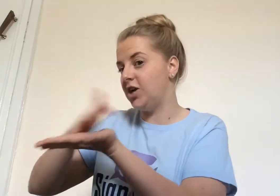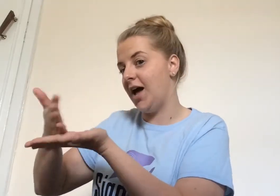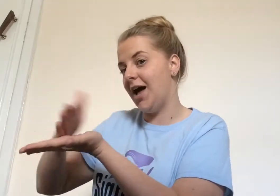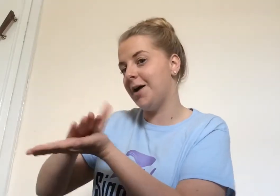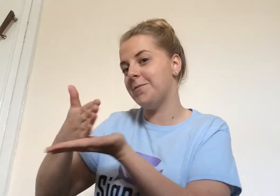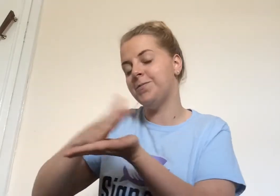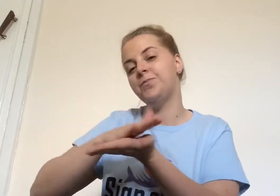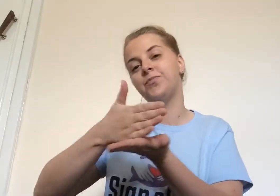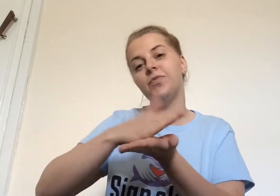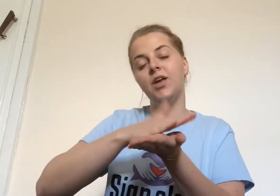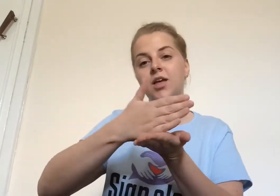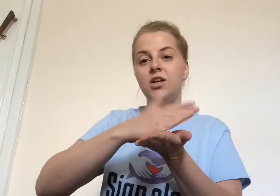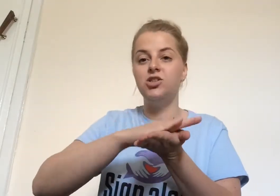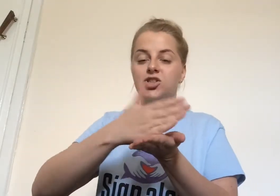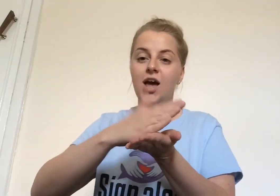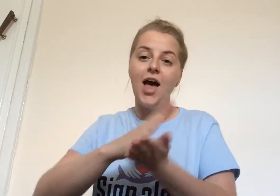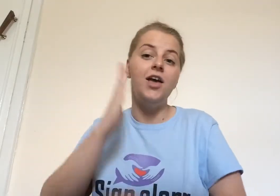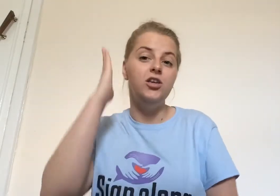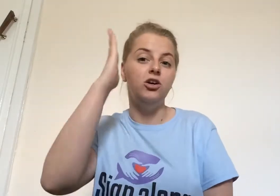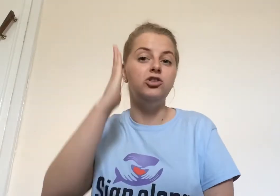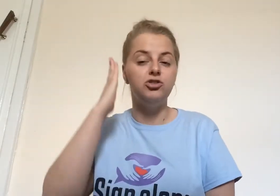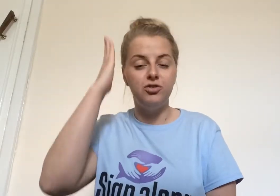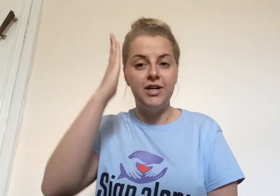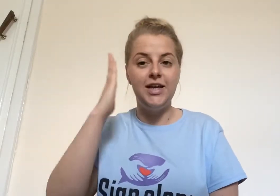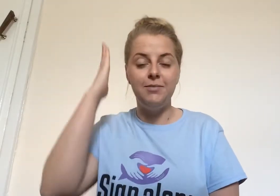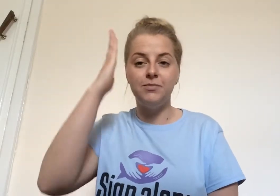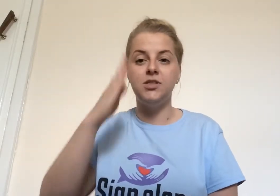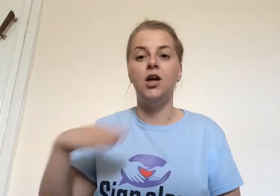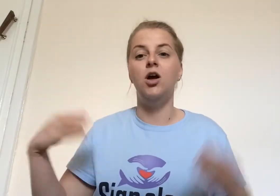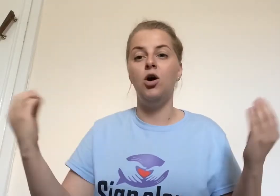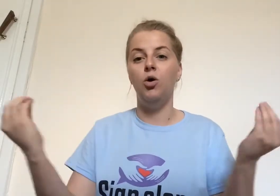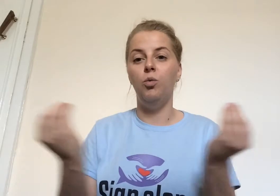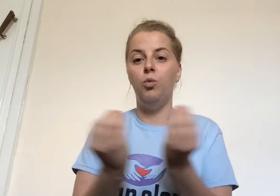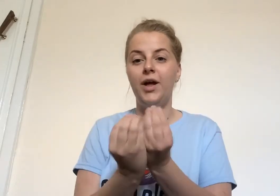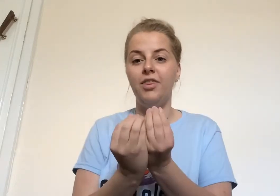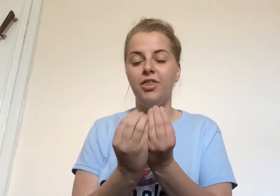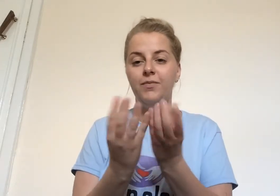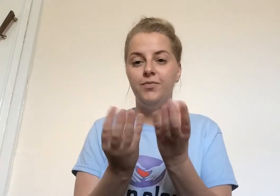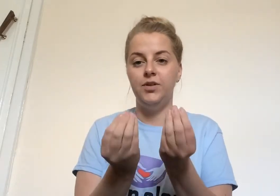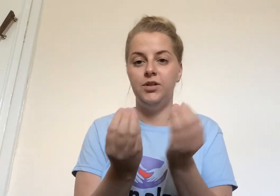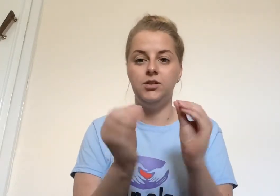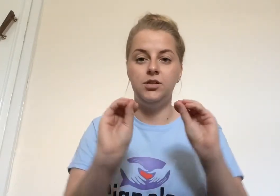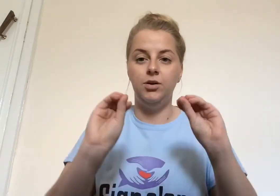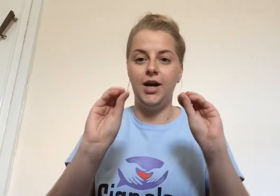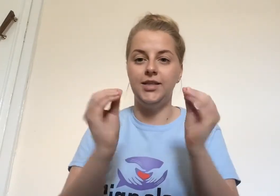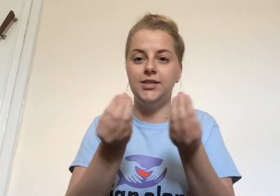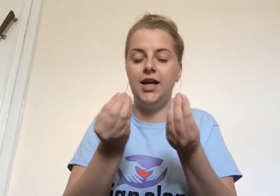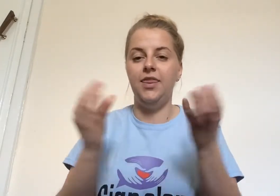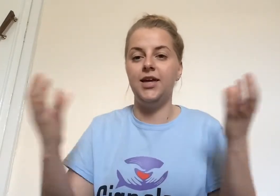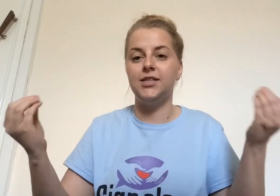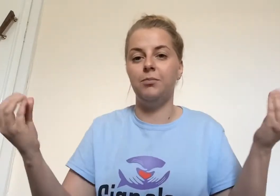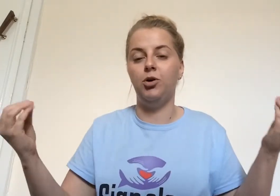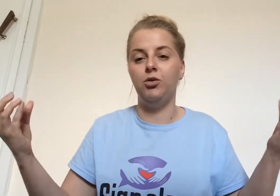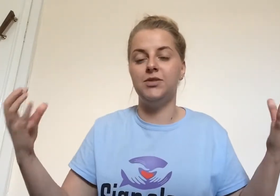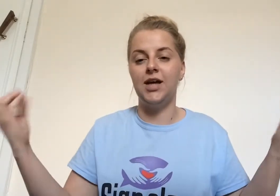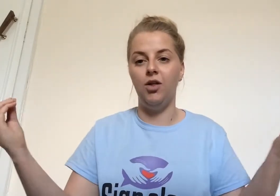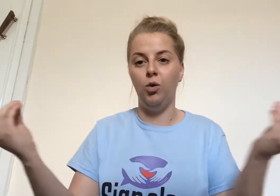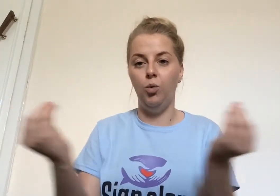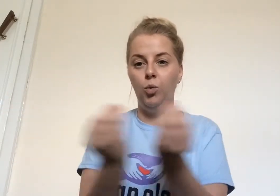Share. Share your dreams with. So, your hands like this and pull them together with.